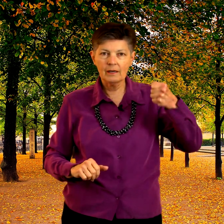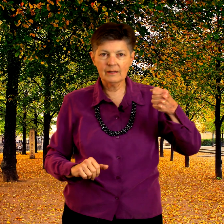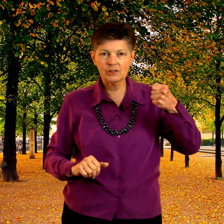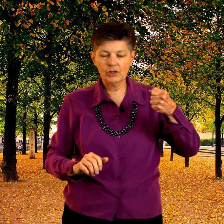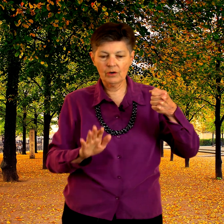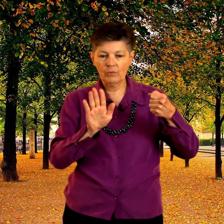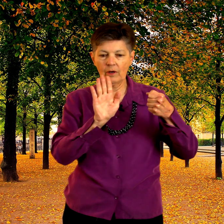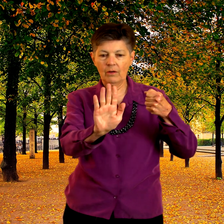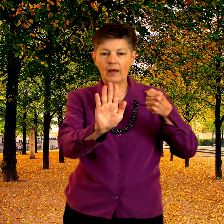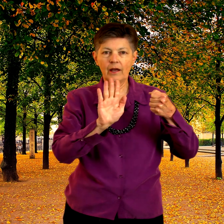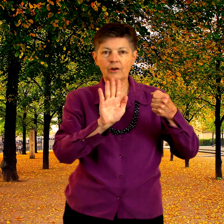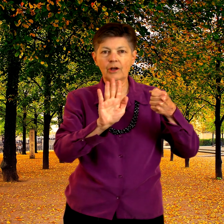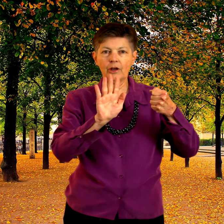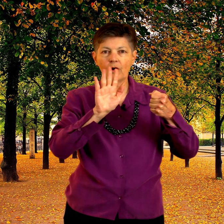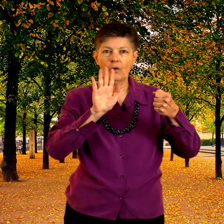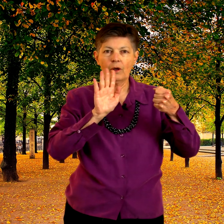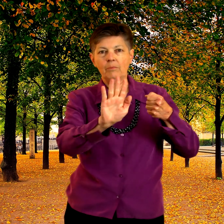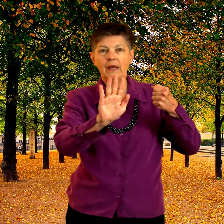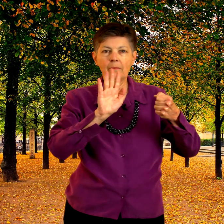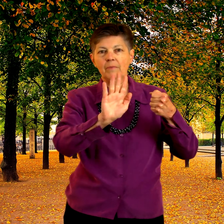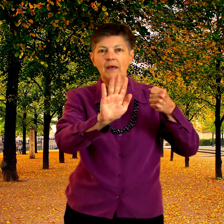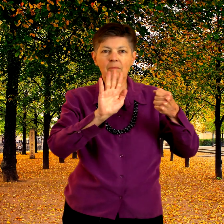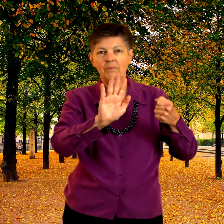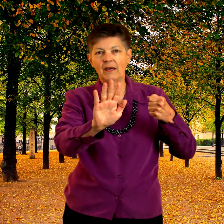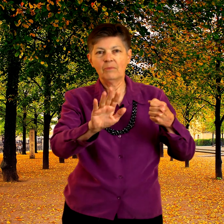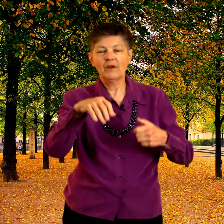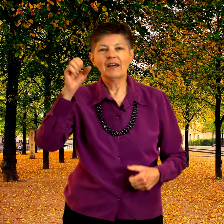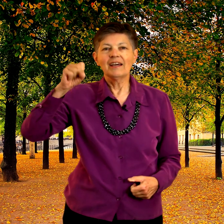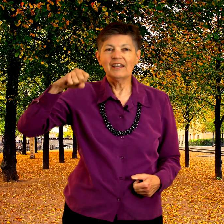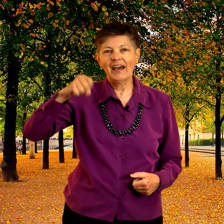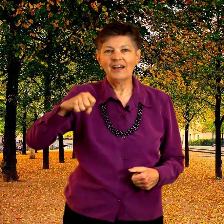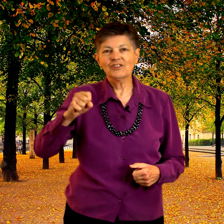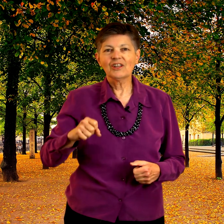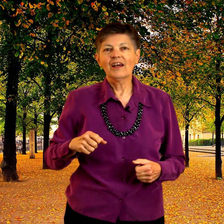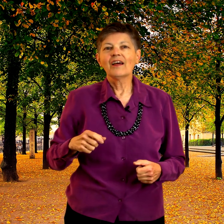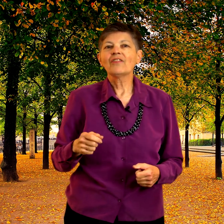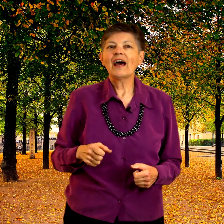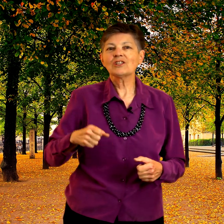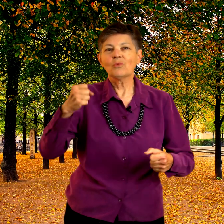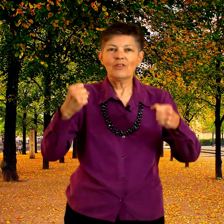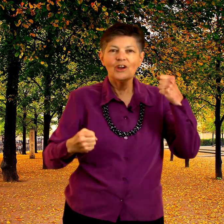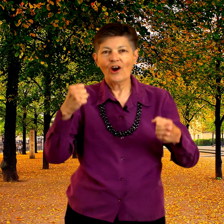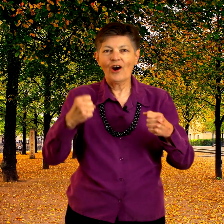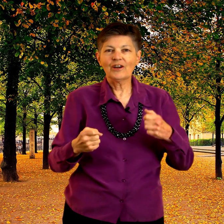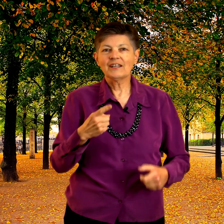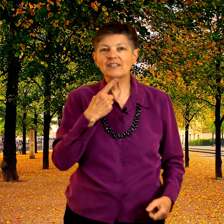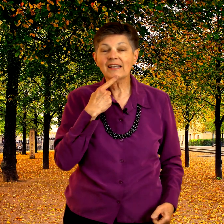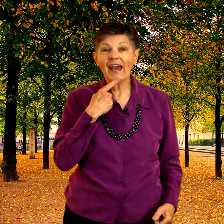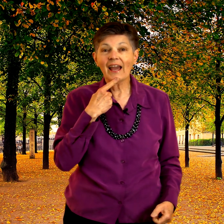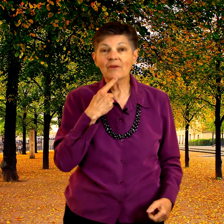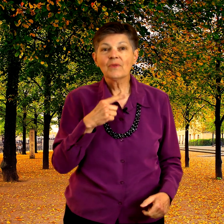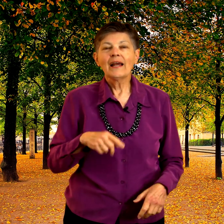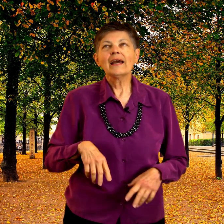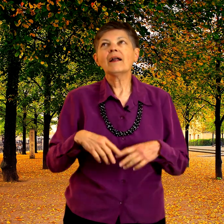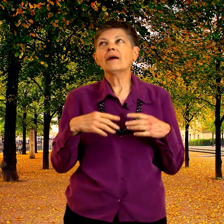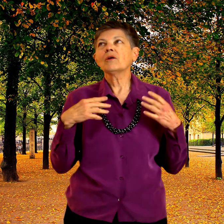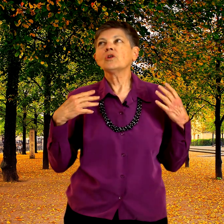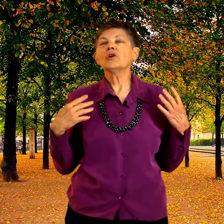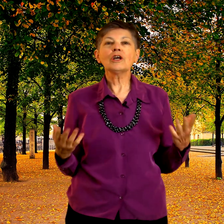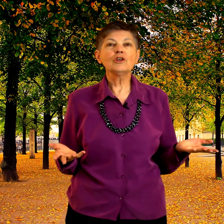on to the steering wheel and you're going to go beep beep beep yes that's what the car did say now you can